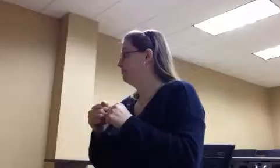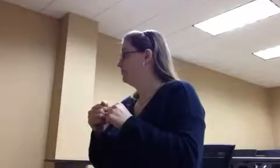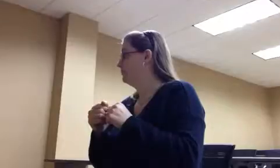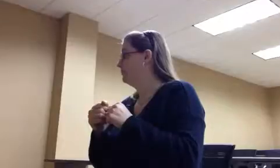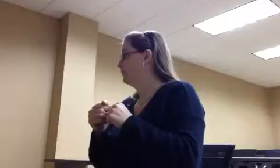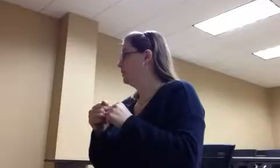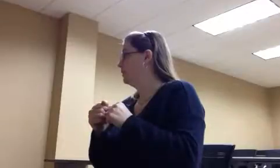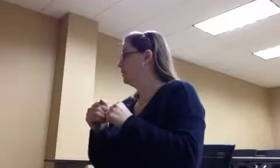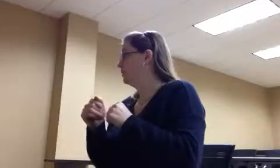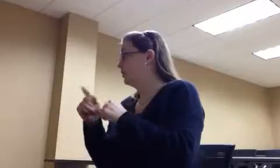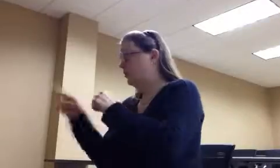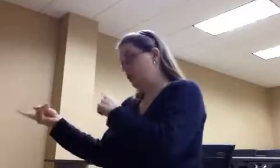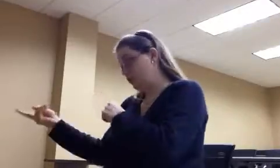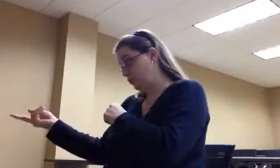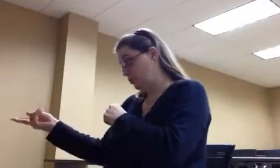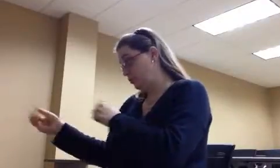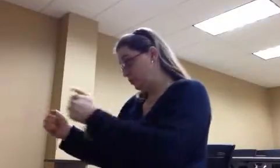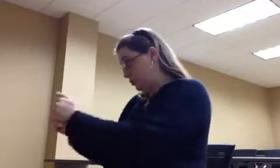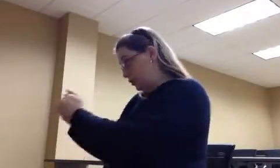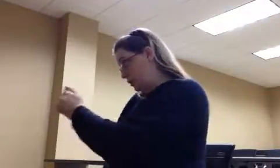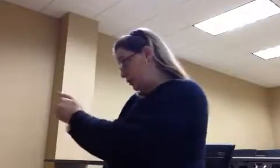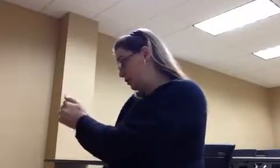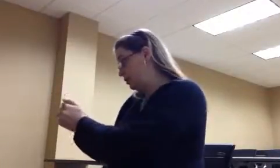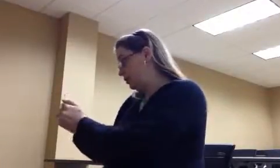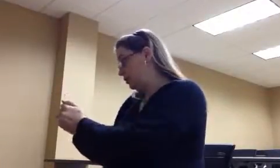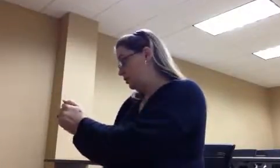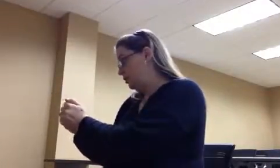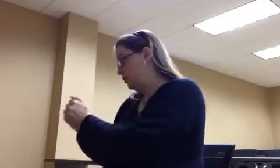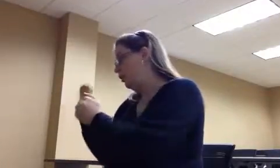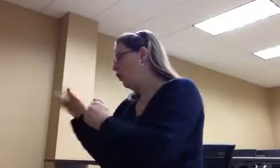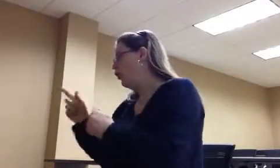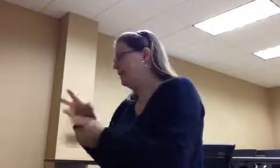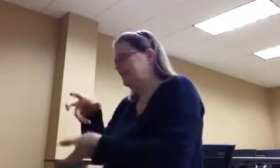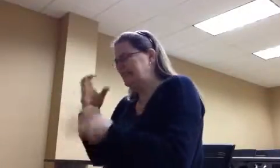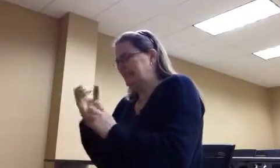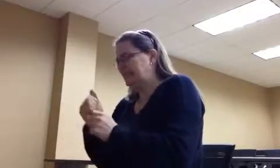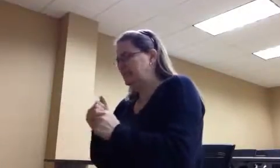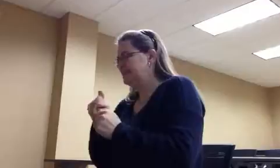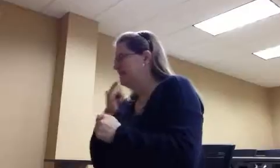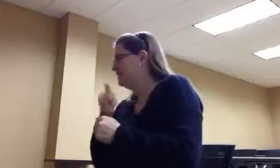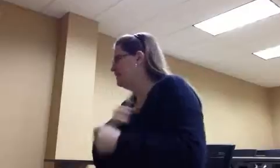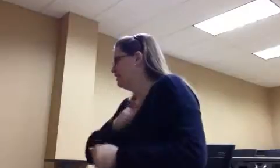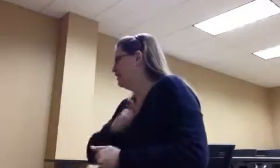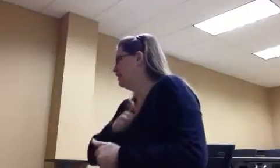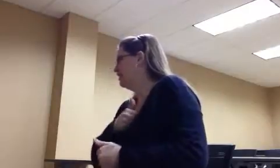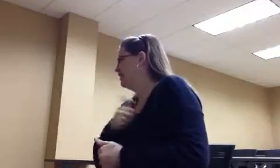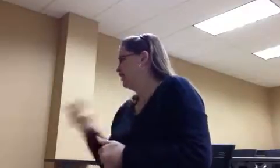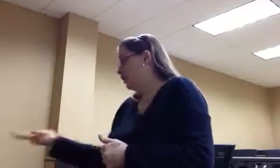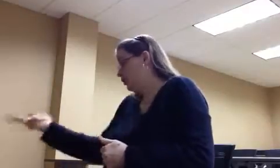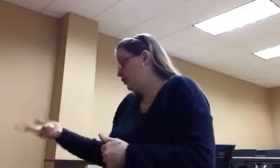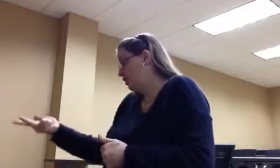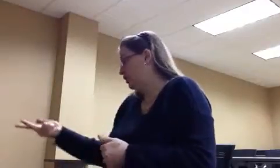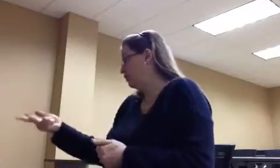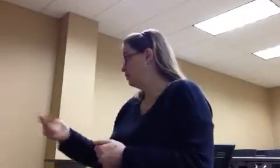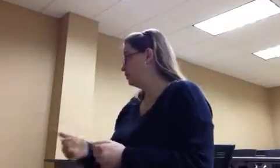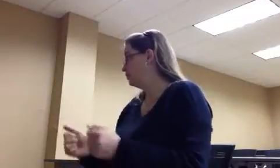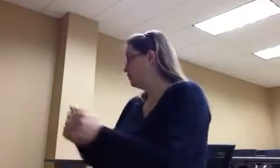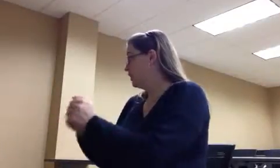Are you guys together? Oh, I messed up. You guys go together. I'll screen you. Oh, look, there's a friend. And the other thing